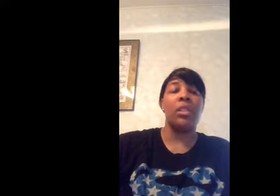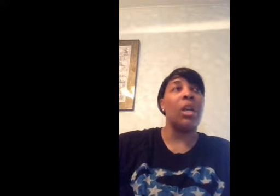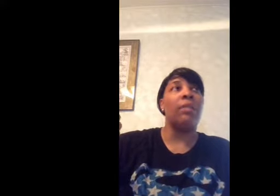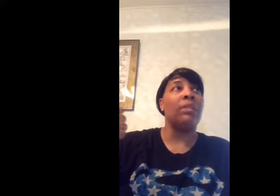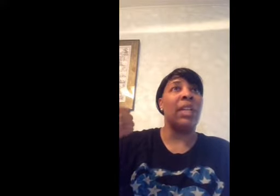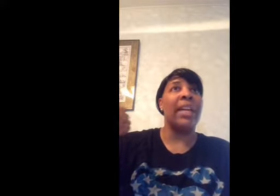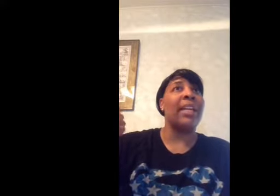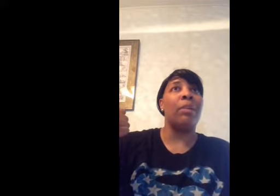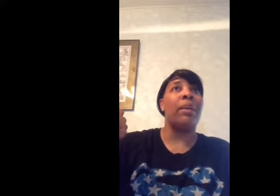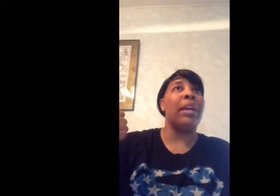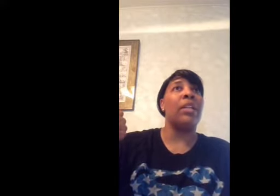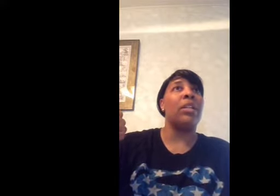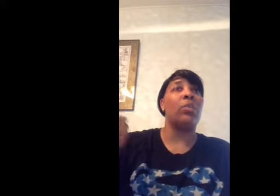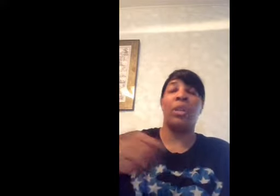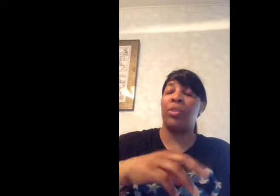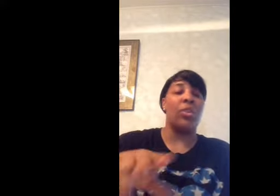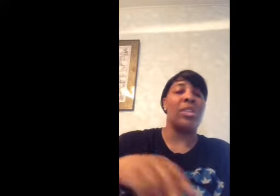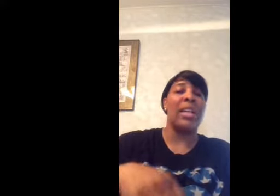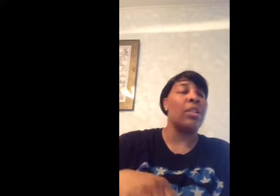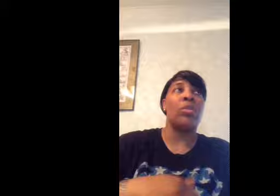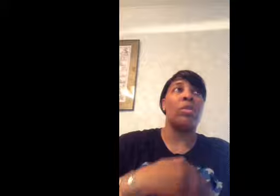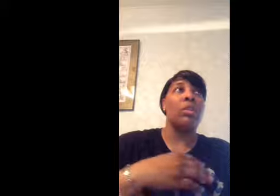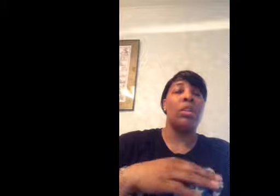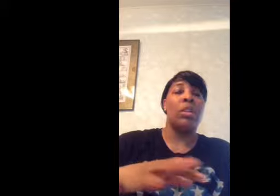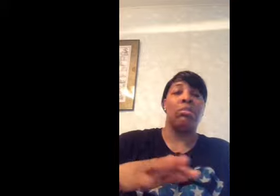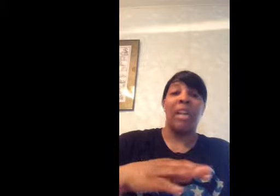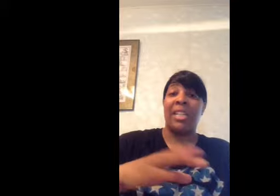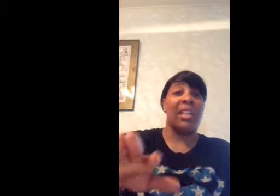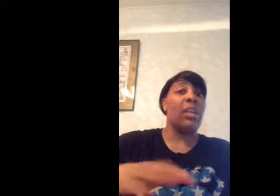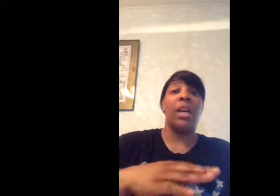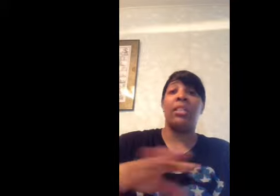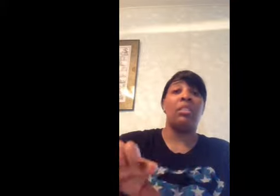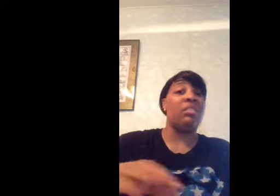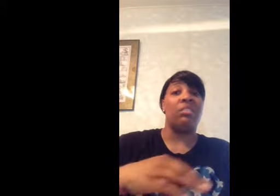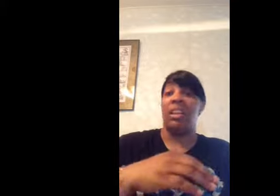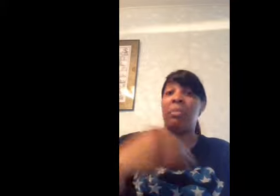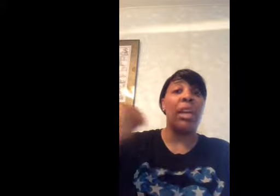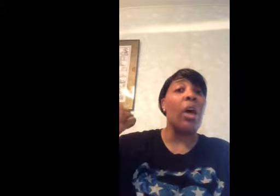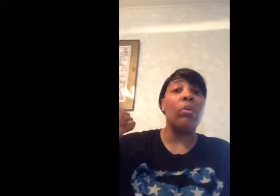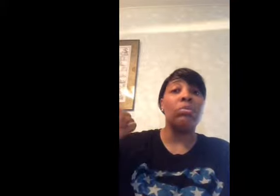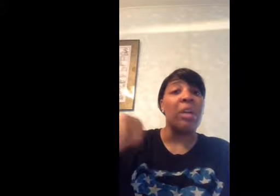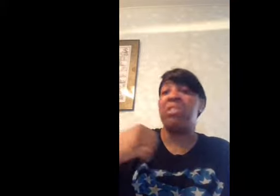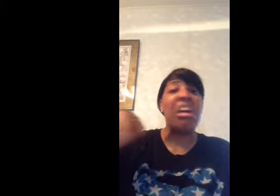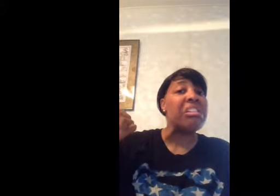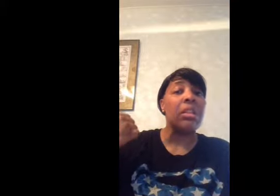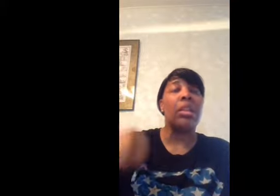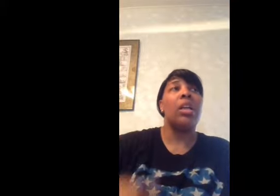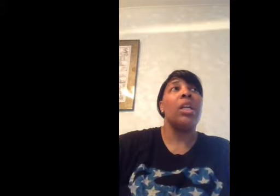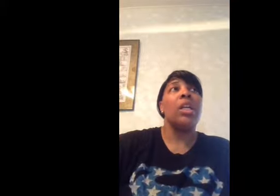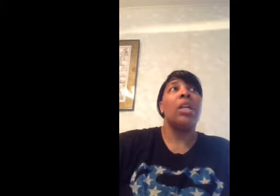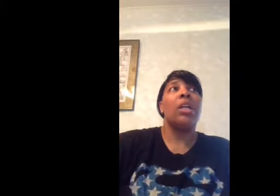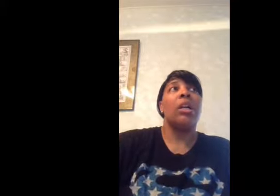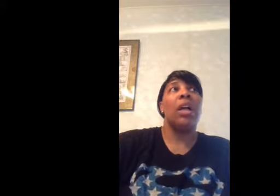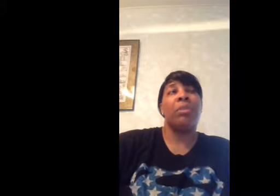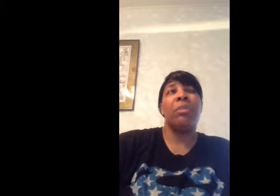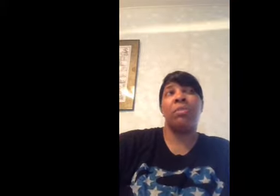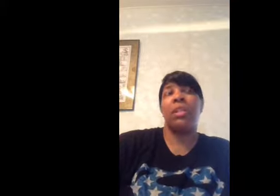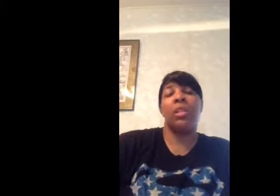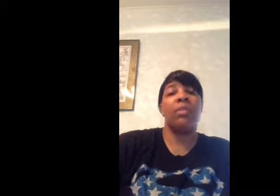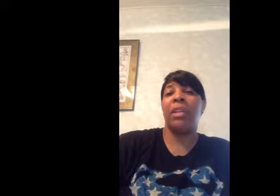of lying in a bed when I was first diagnosed asking God to just let me go I'm done I promised myself I'm